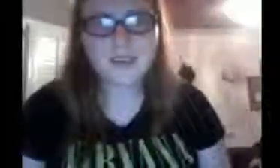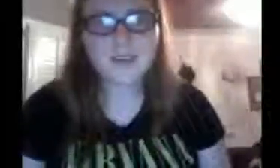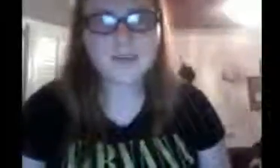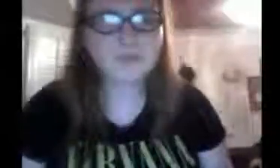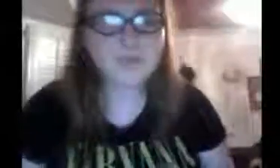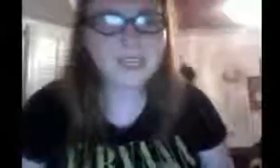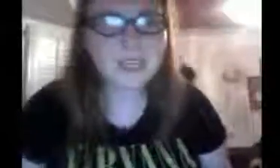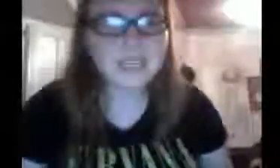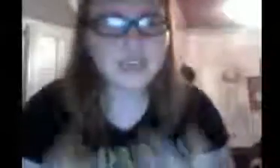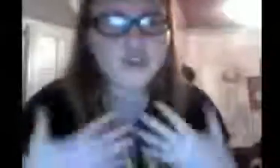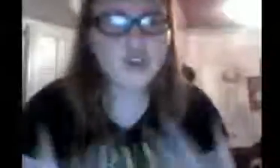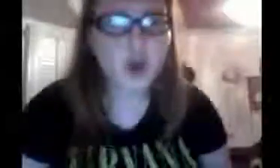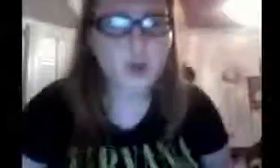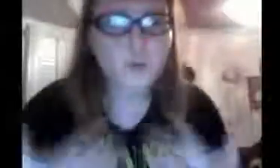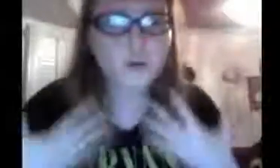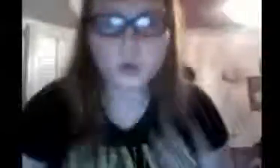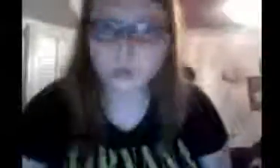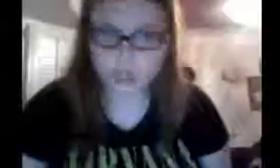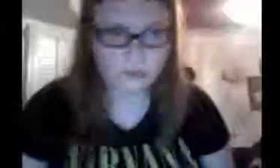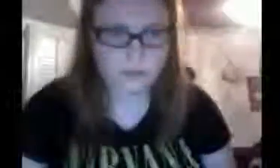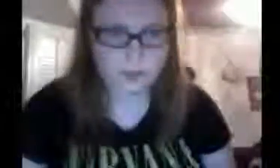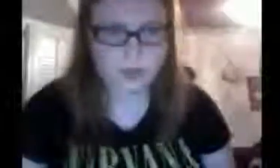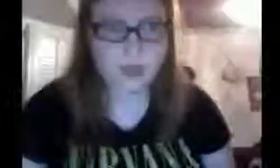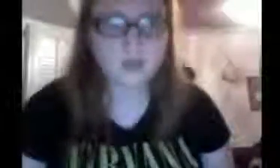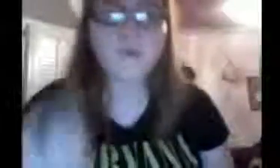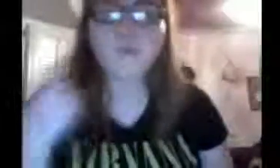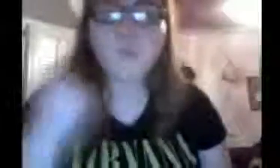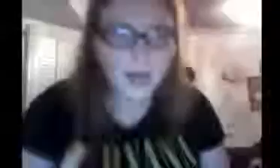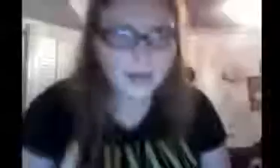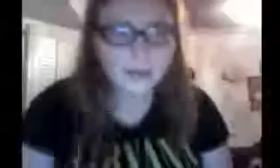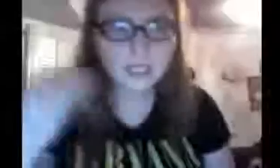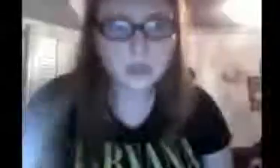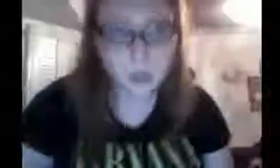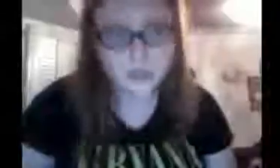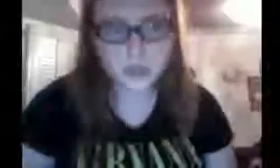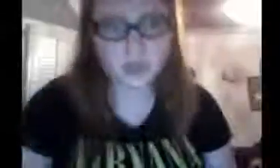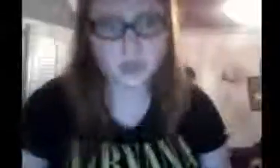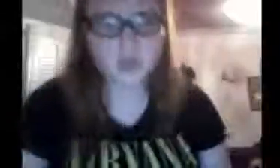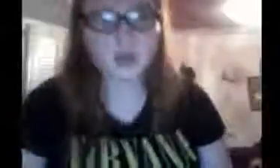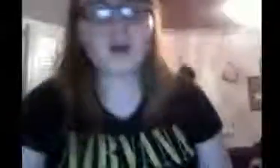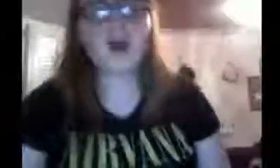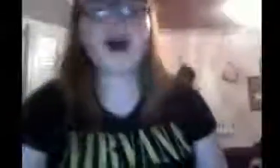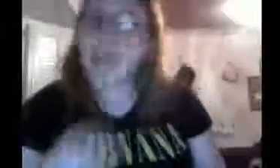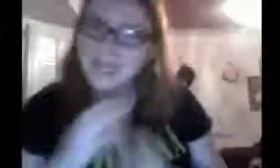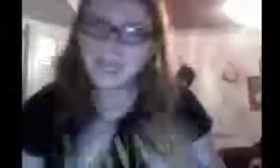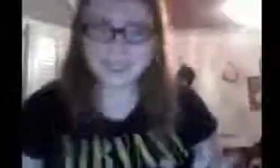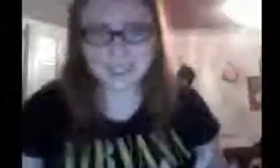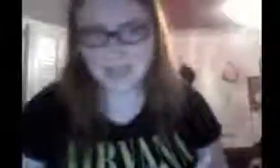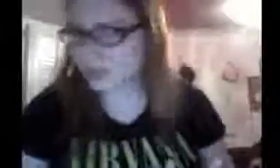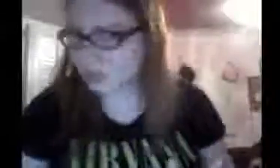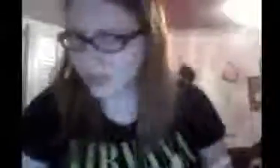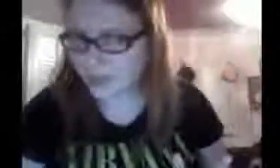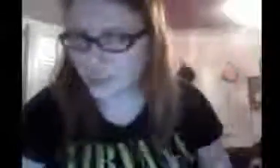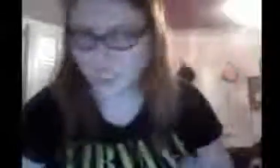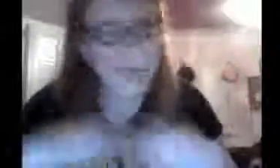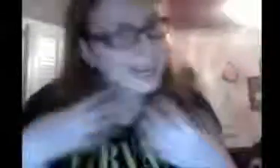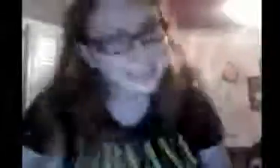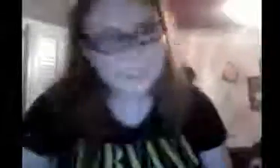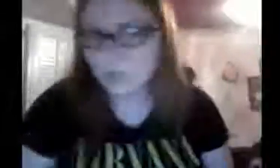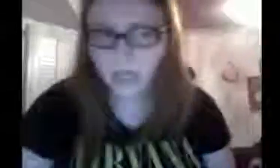There was really no closure for me. Like, where's the closure? I'd like to see the high school graduation. I'd like to see